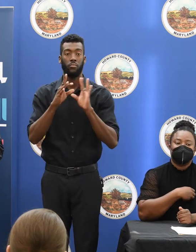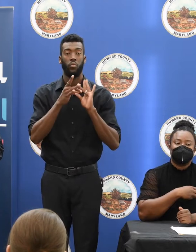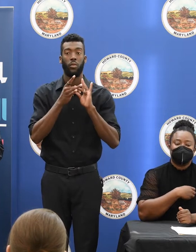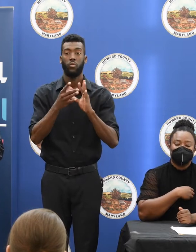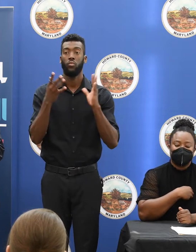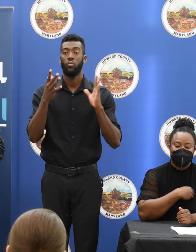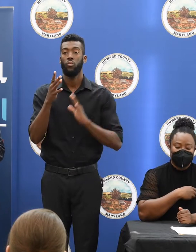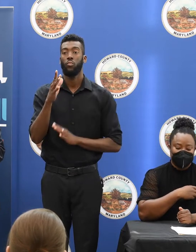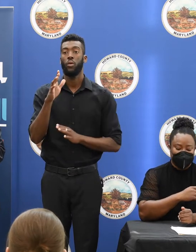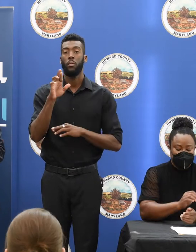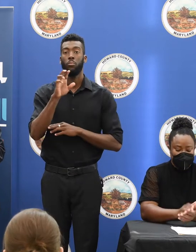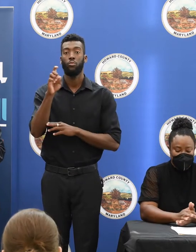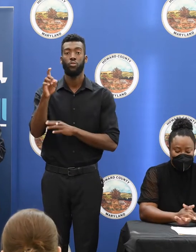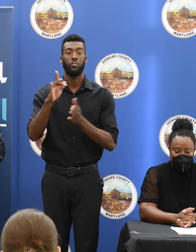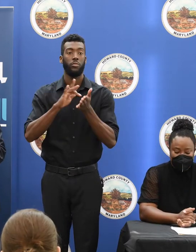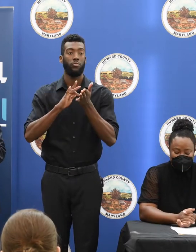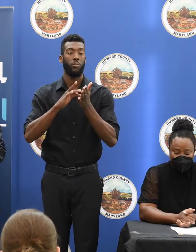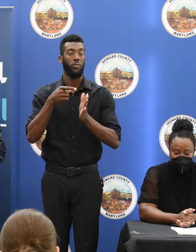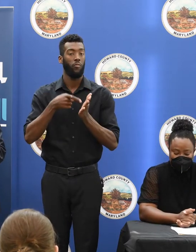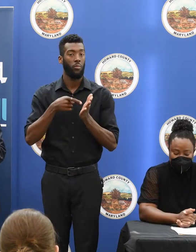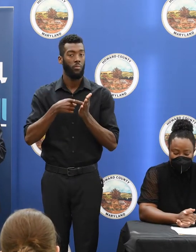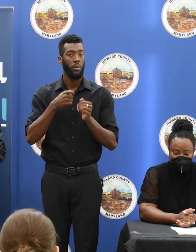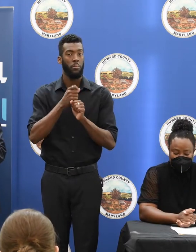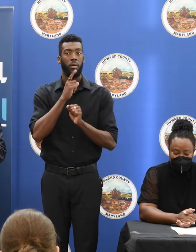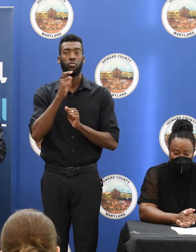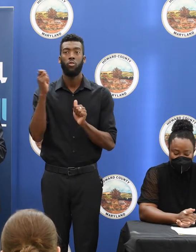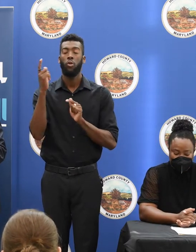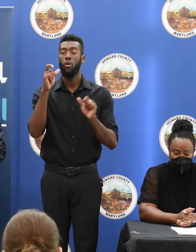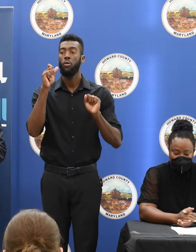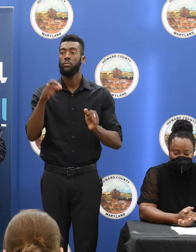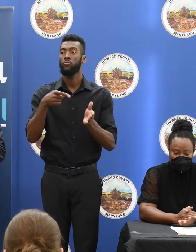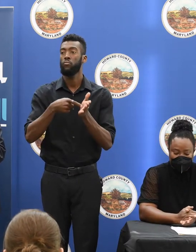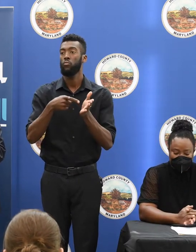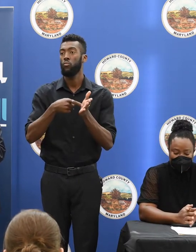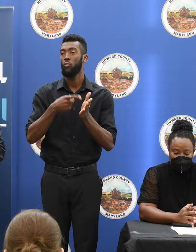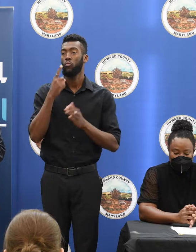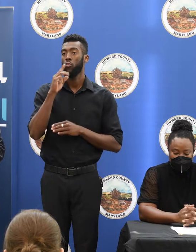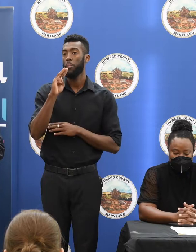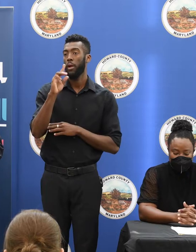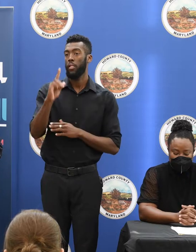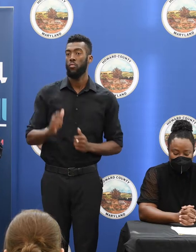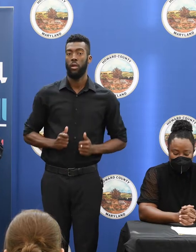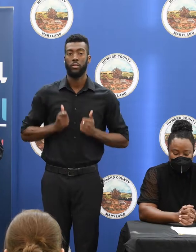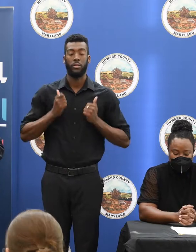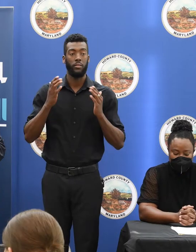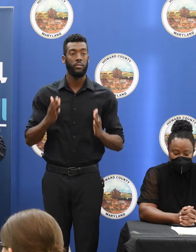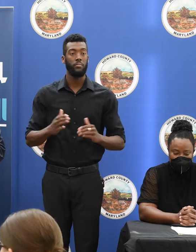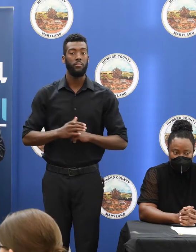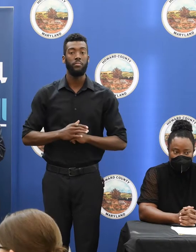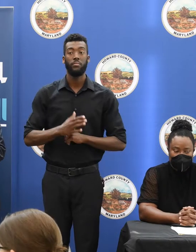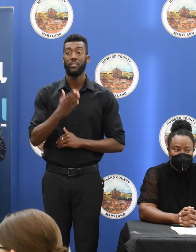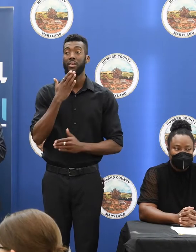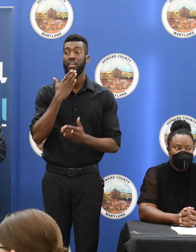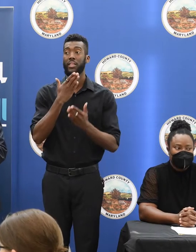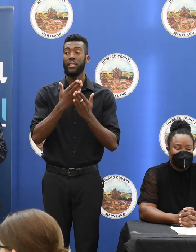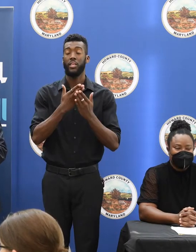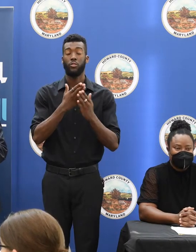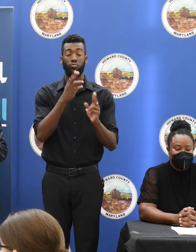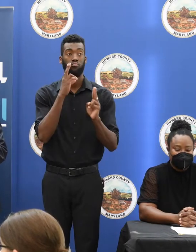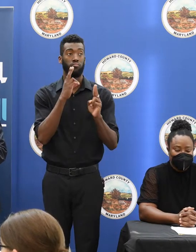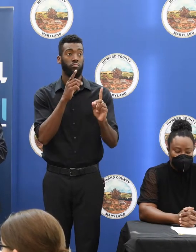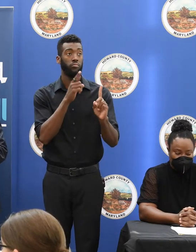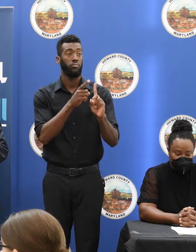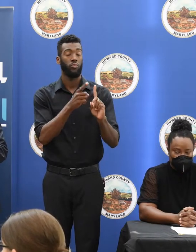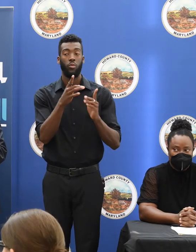affordability and making prescription drugs more affordable for Marylanders. Thanks in large part to the